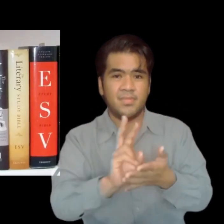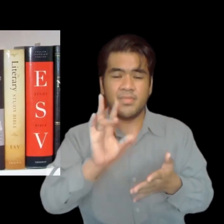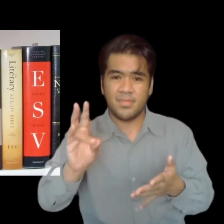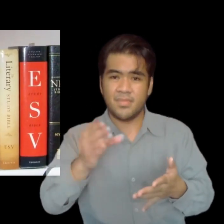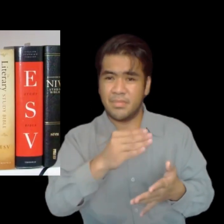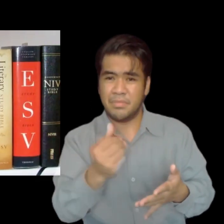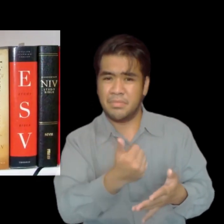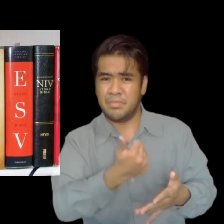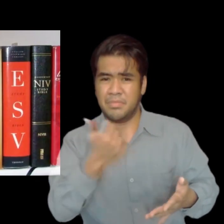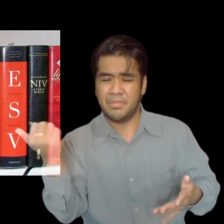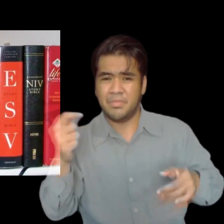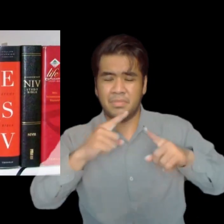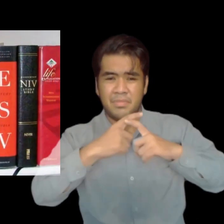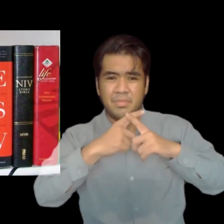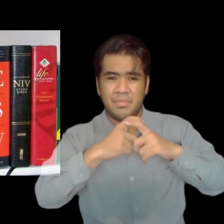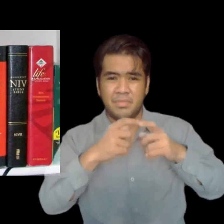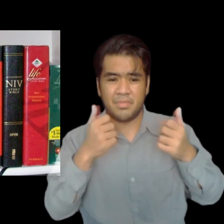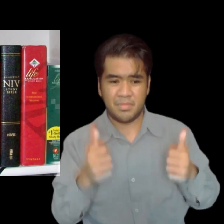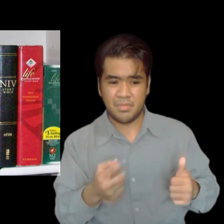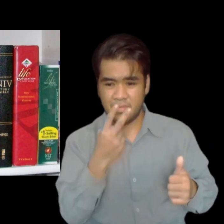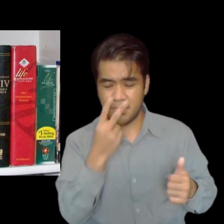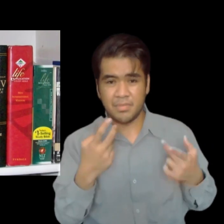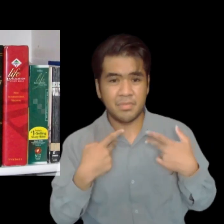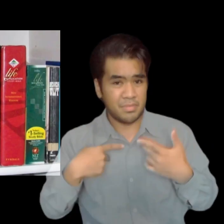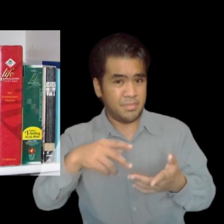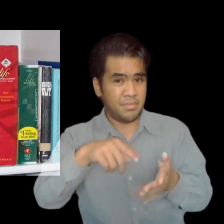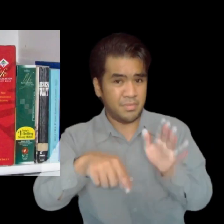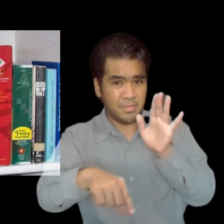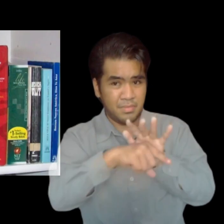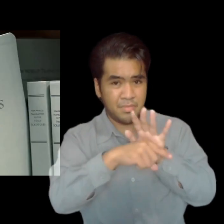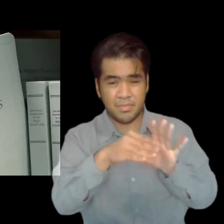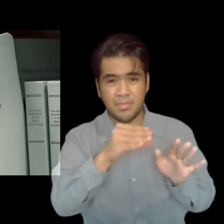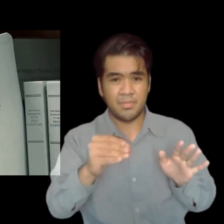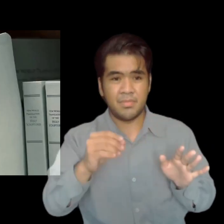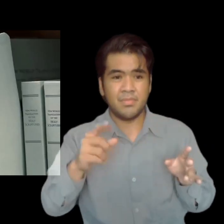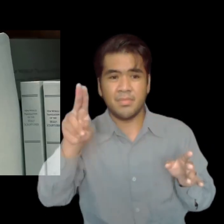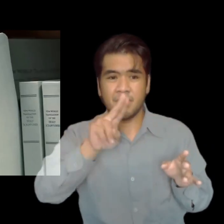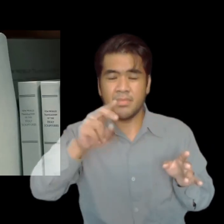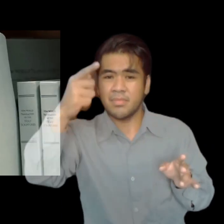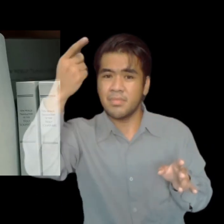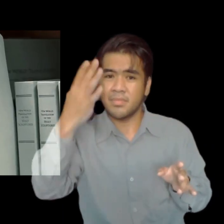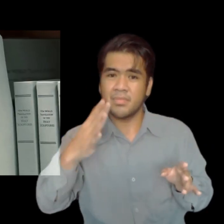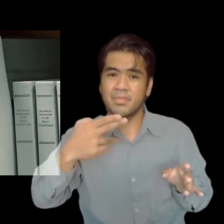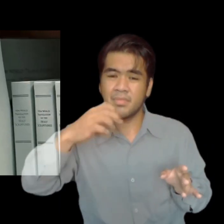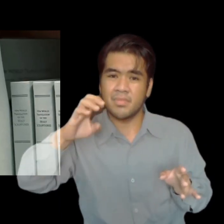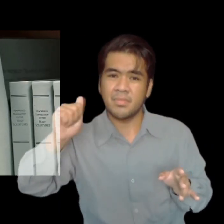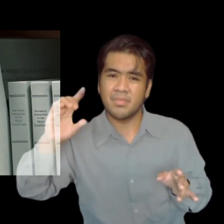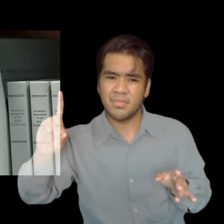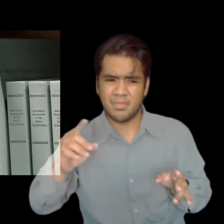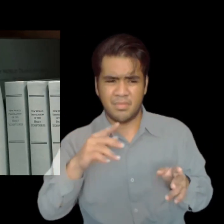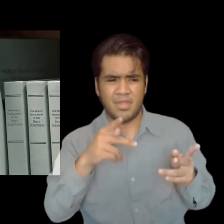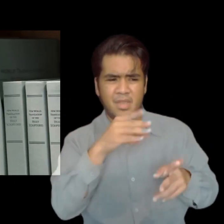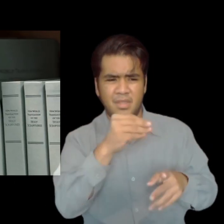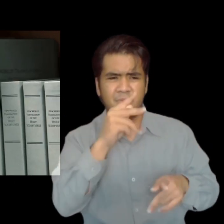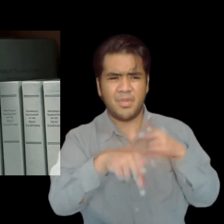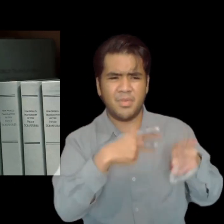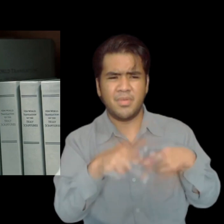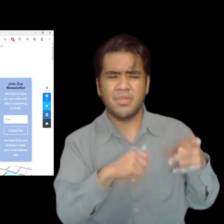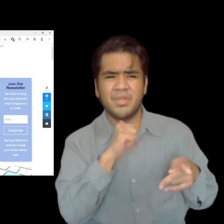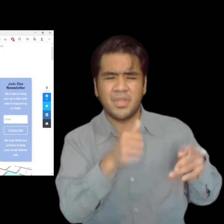in the 1900s that the new translations of the Bible emerged, such as the New World translation produced in 1947. They